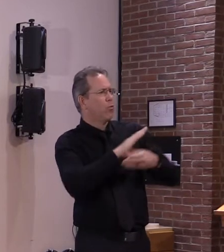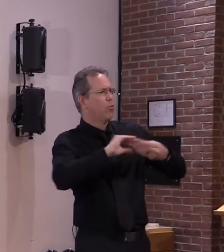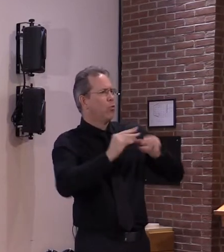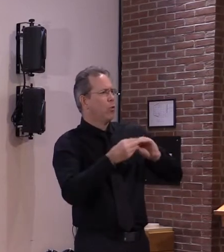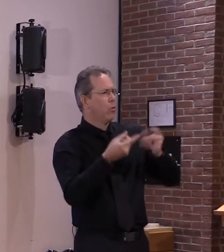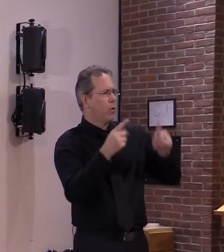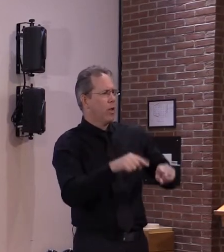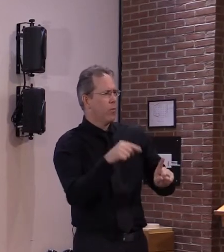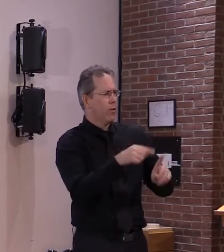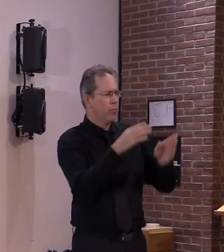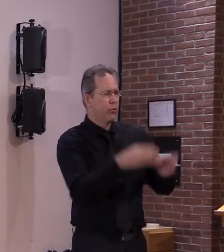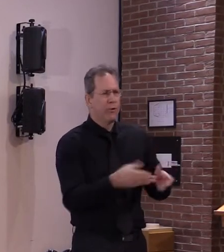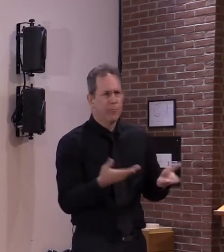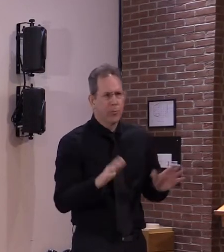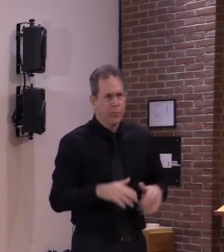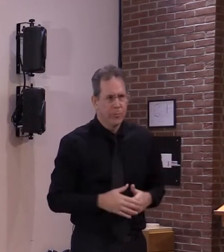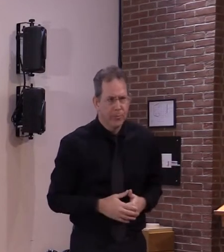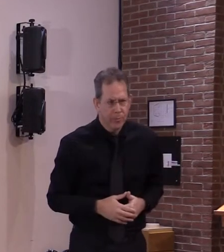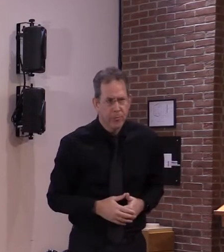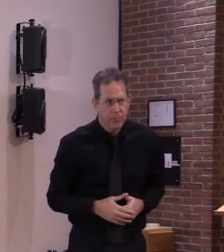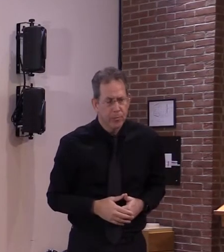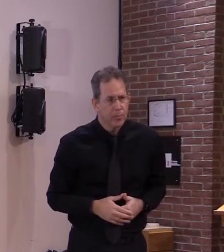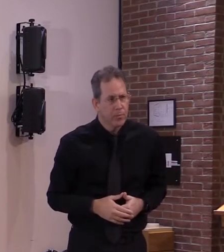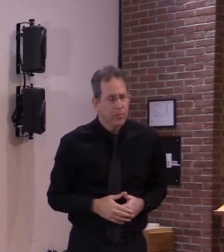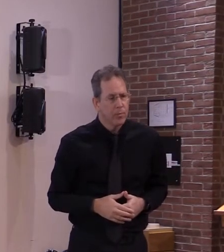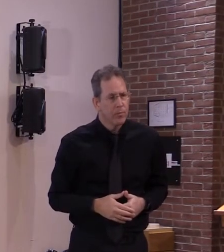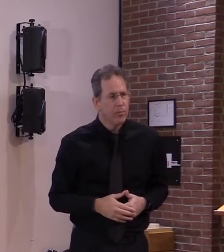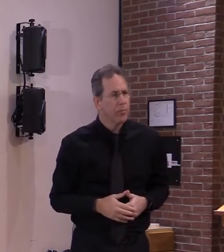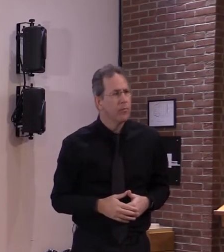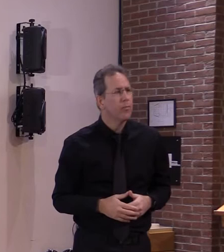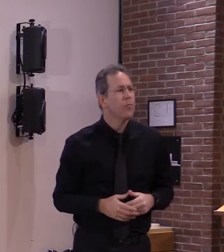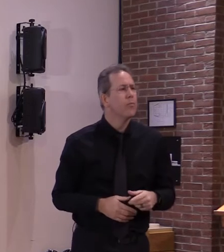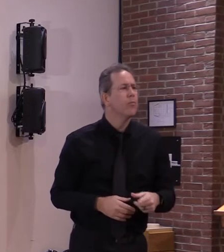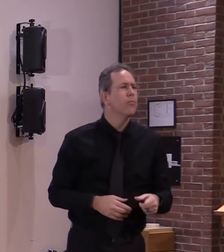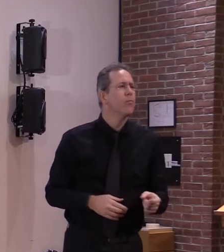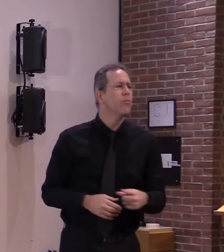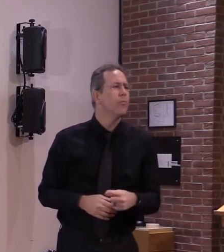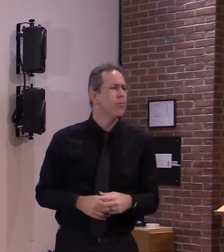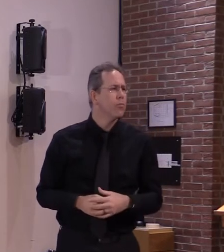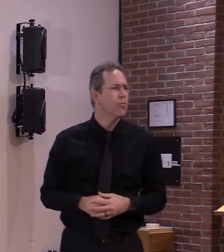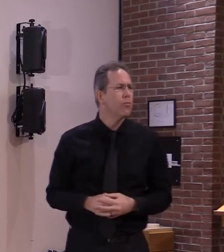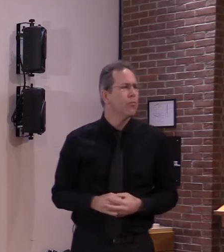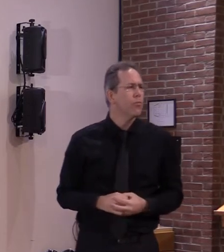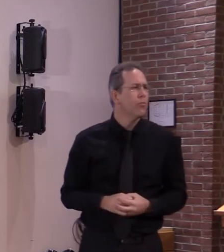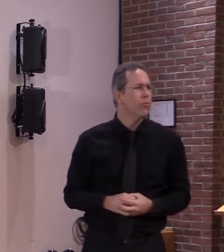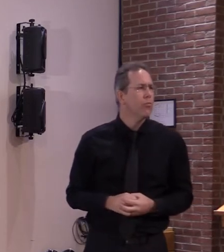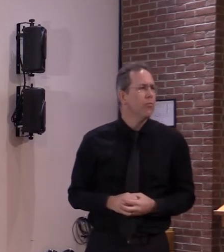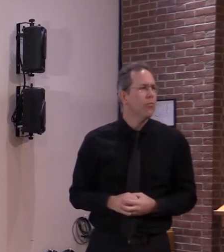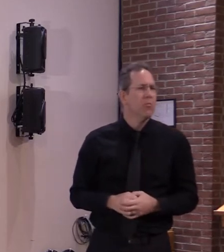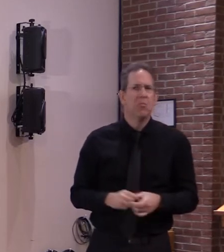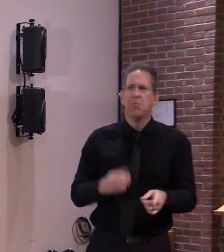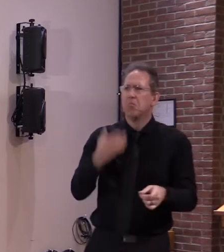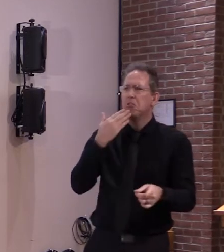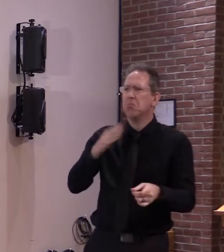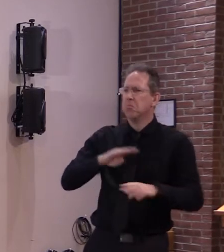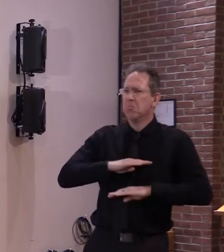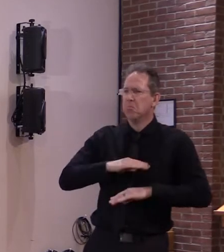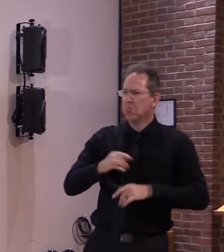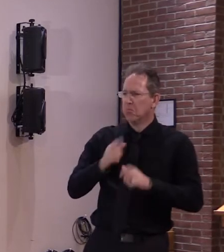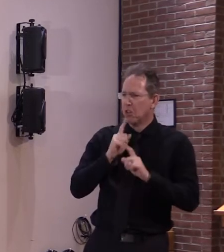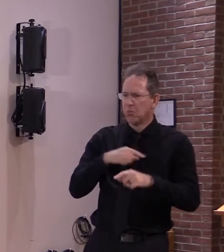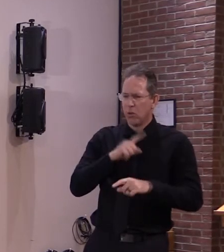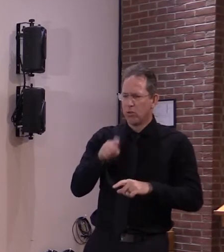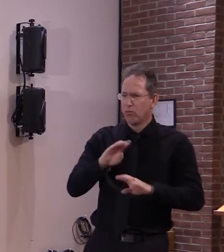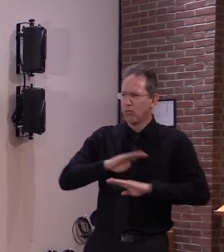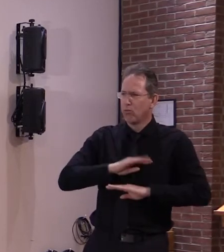pretty good he actually has answered my uh my follow-up so great thank you all right